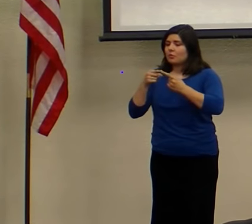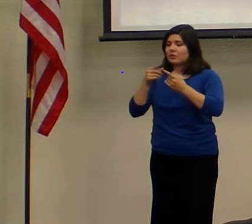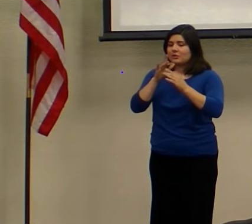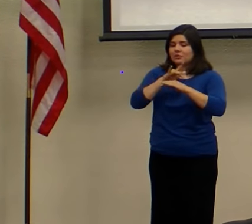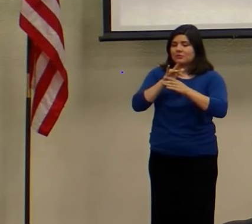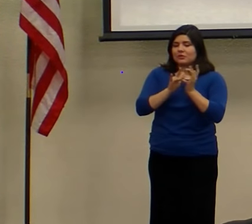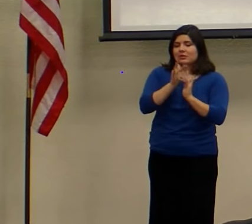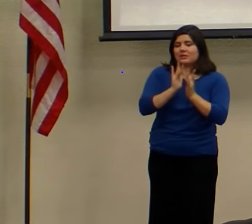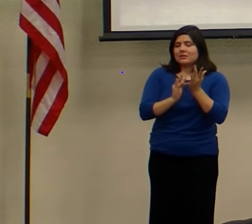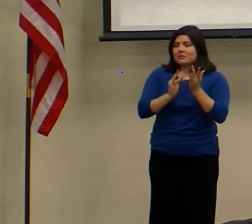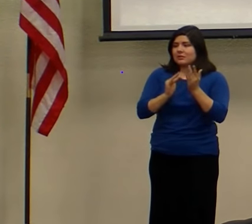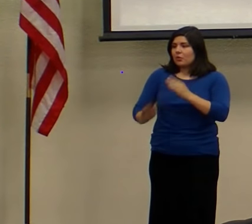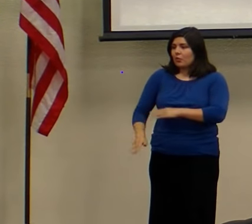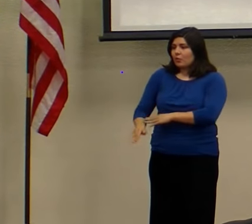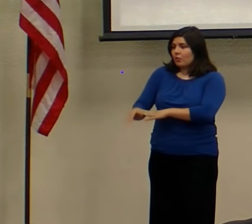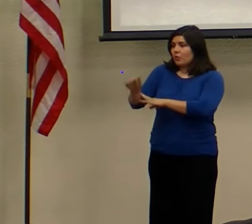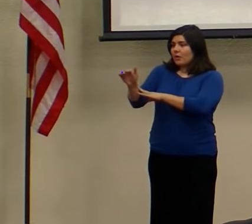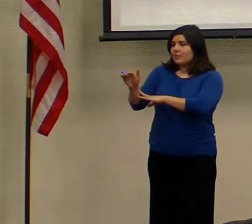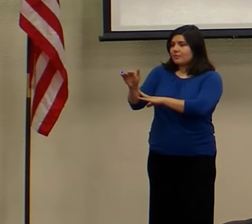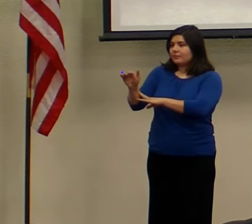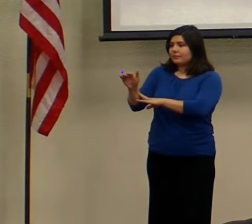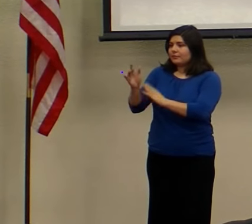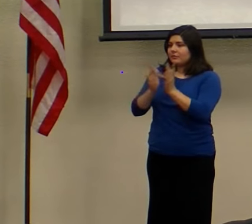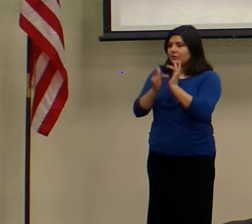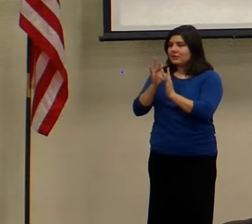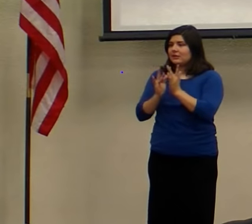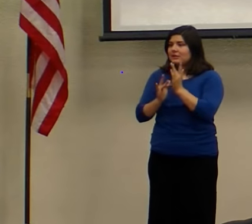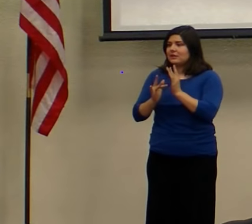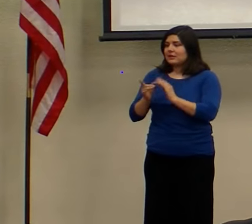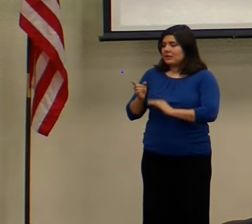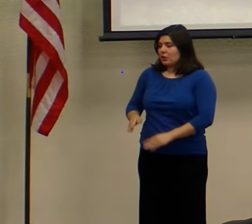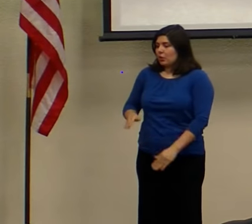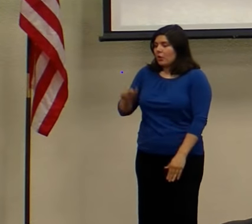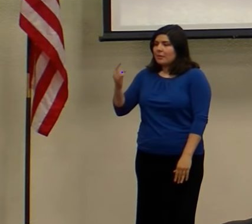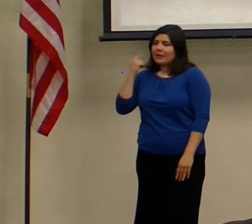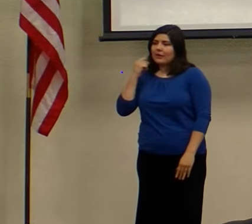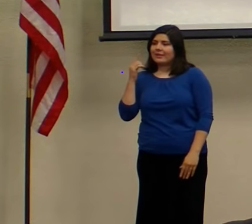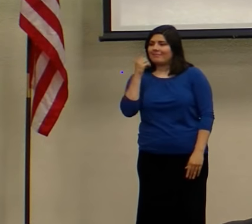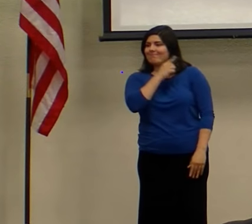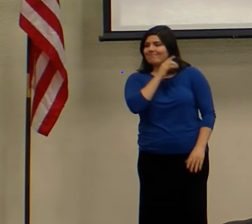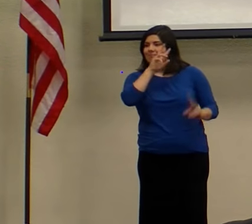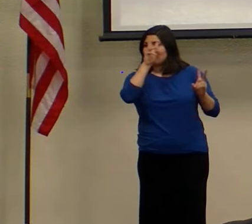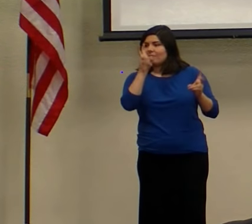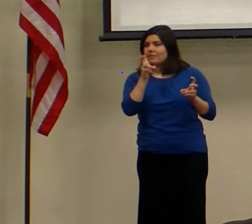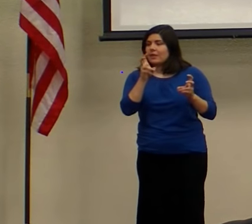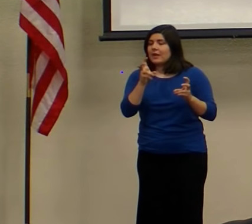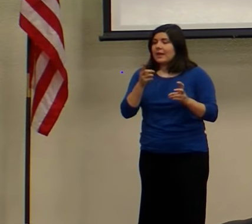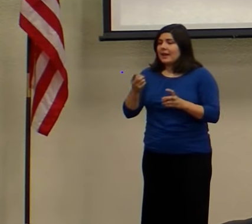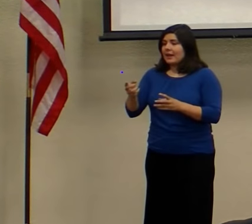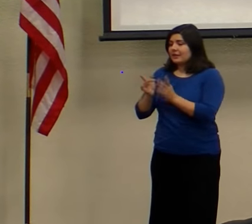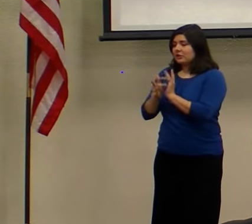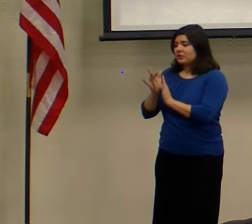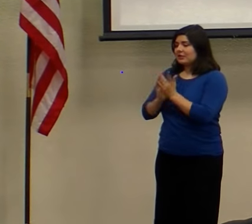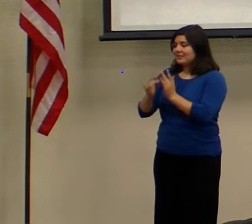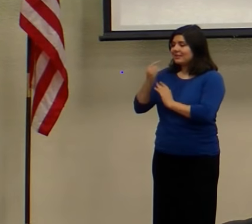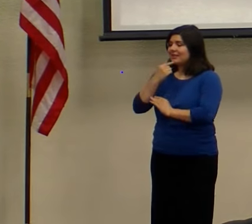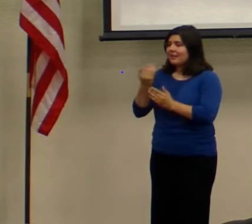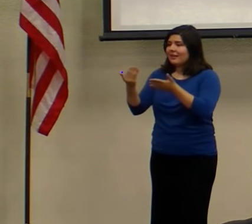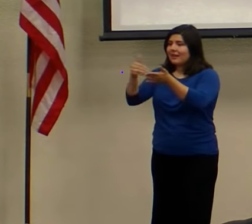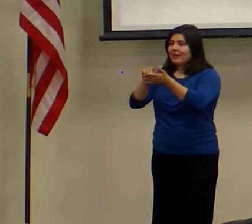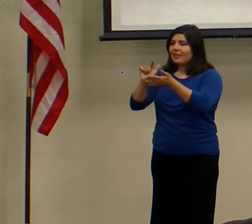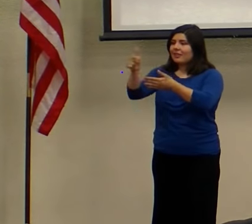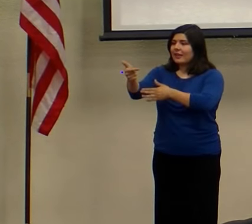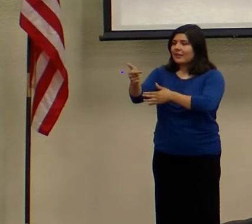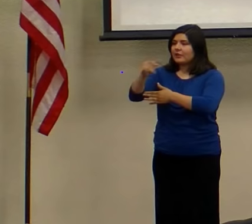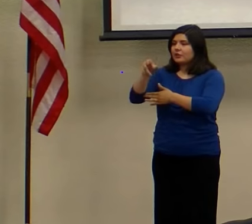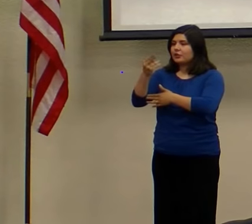Jesus grew up hearing this, this concept. And he even reiterated this truth in John chapter 13, which we heard just